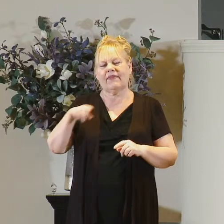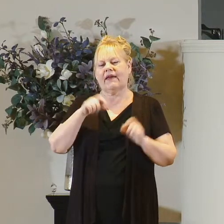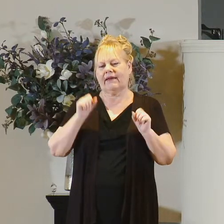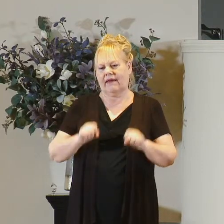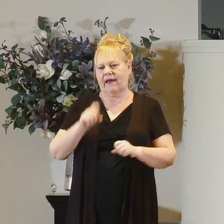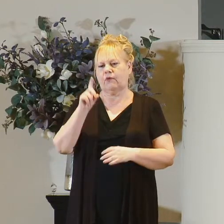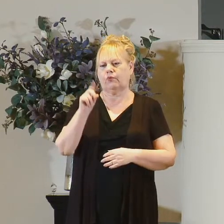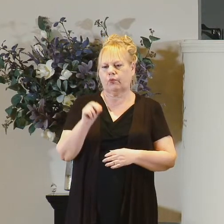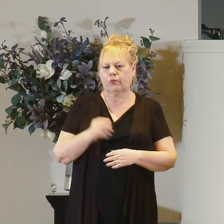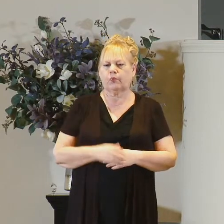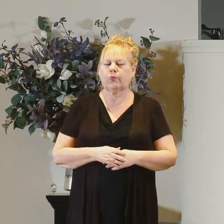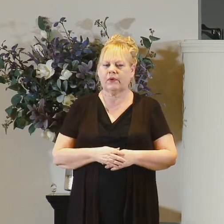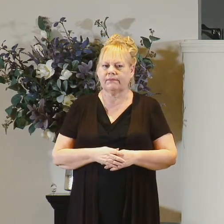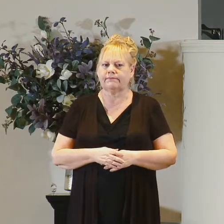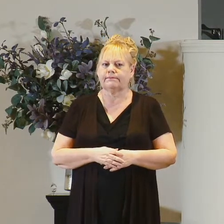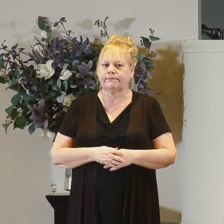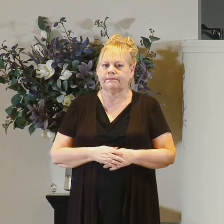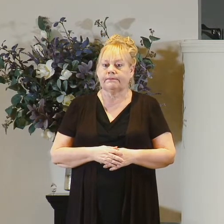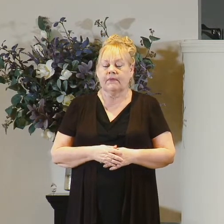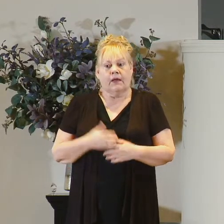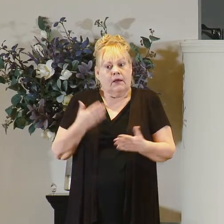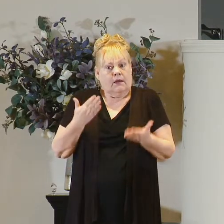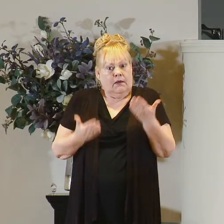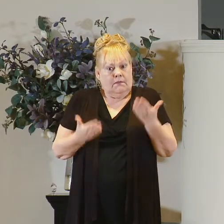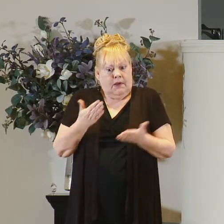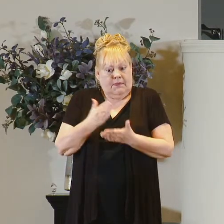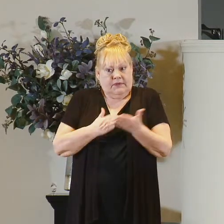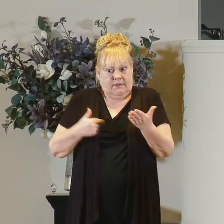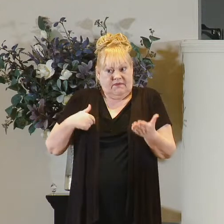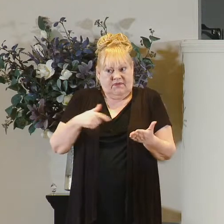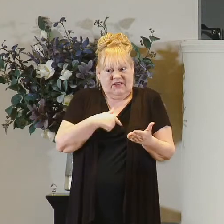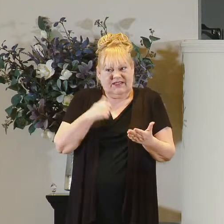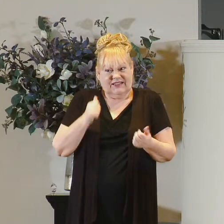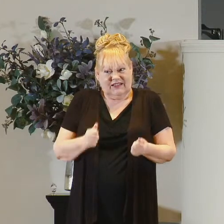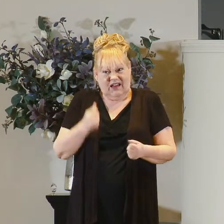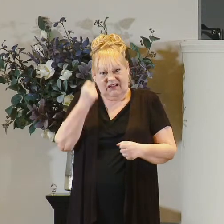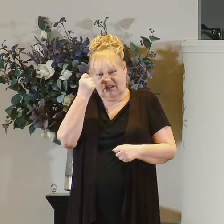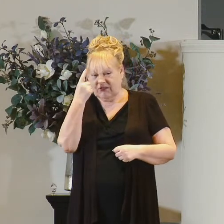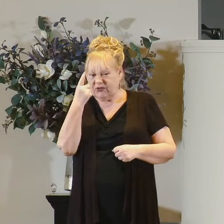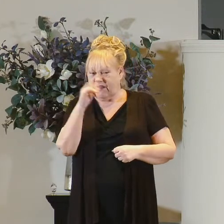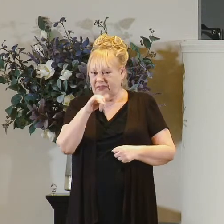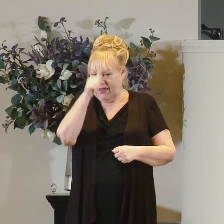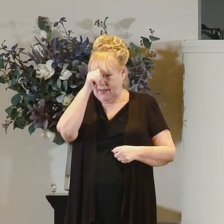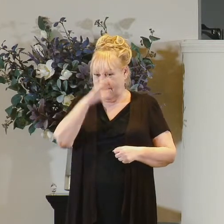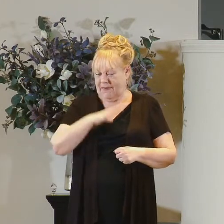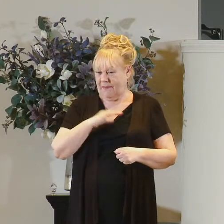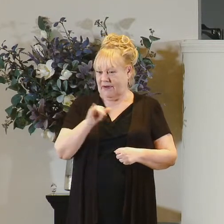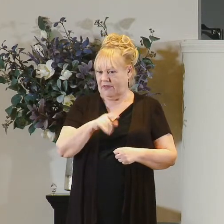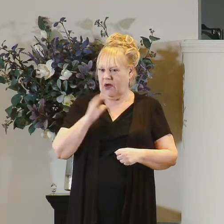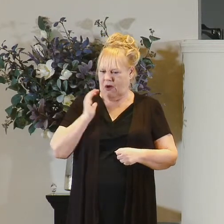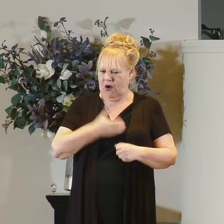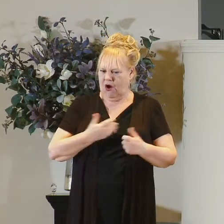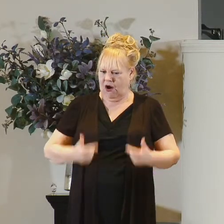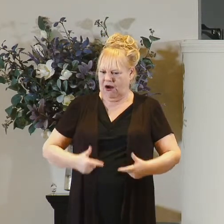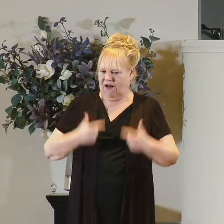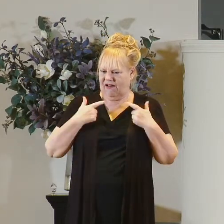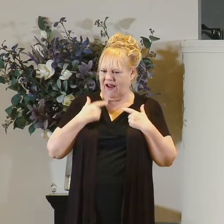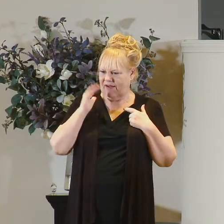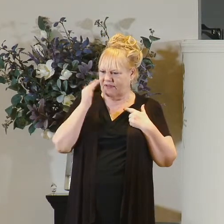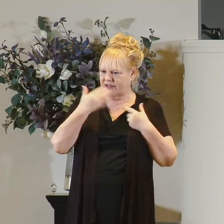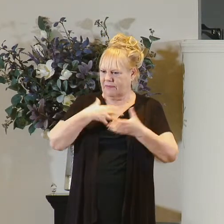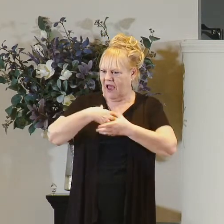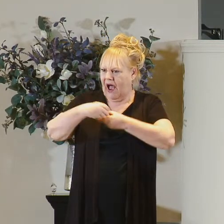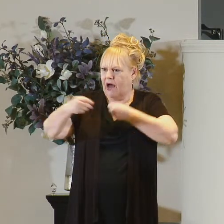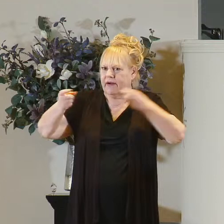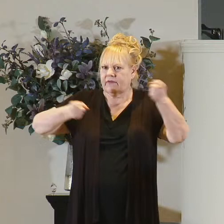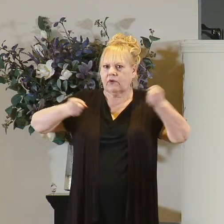now maybe some of us can relate to this guy because like him our life is out of